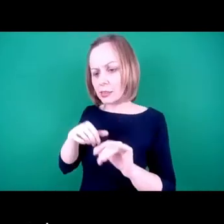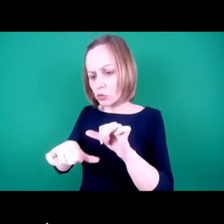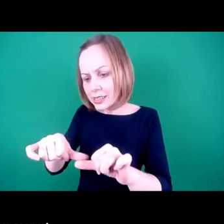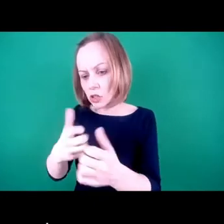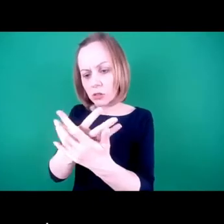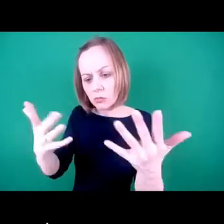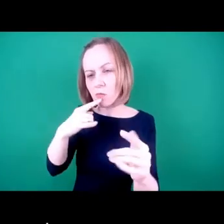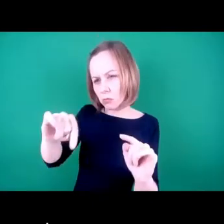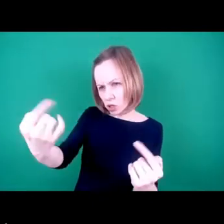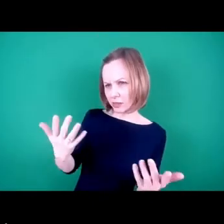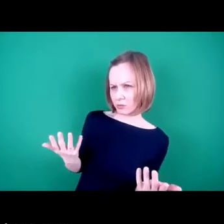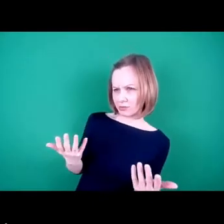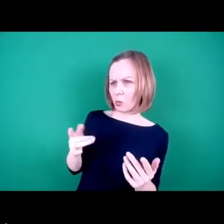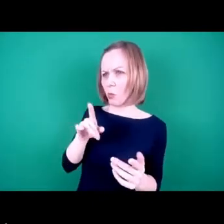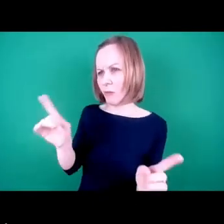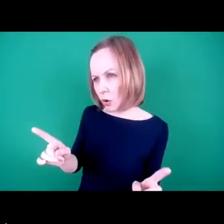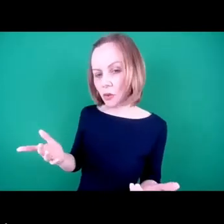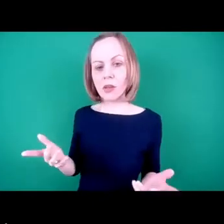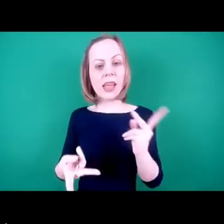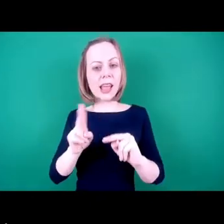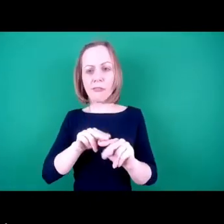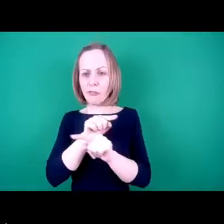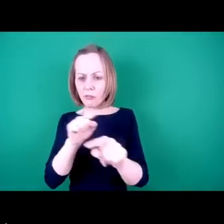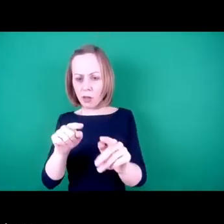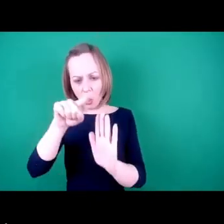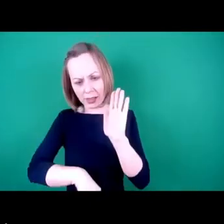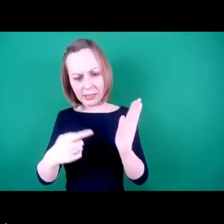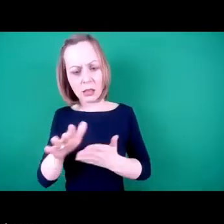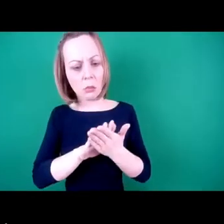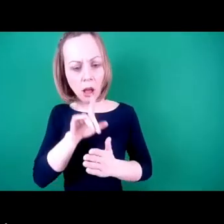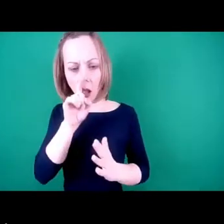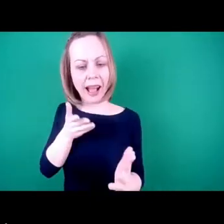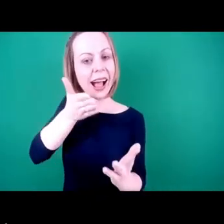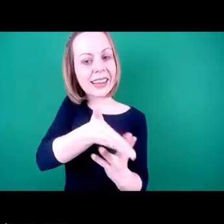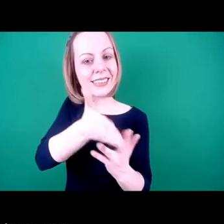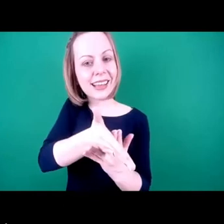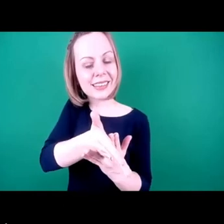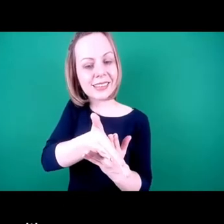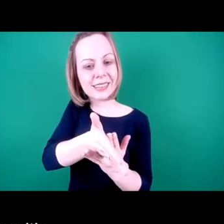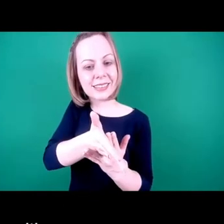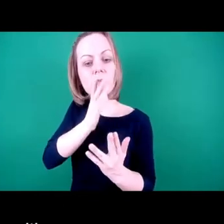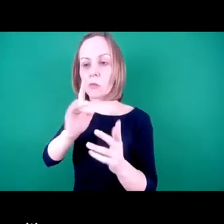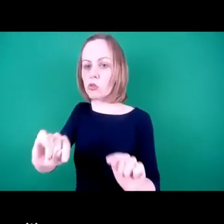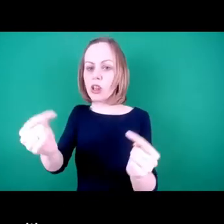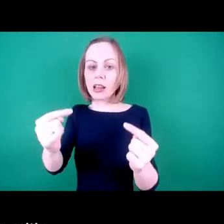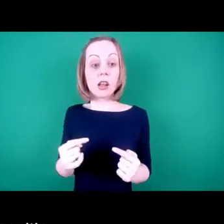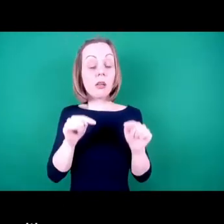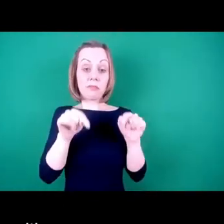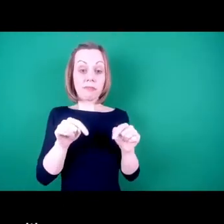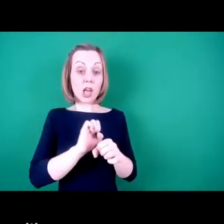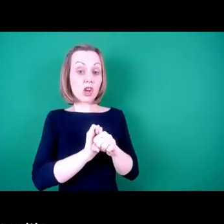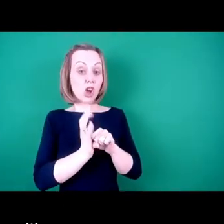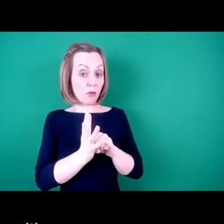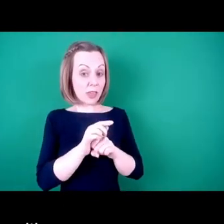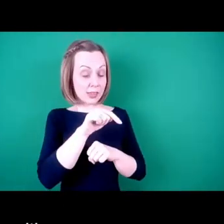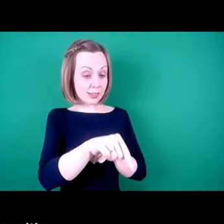that make our lives inaccessible so that we can actually become. In fact, COVID has, for some